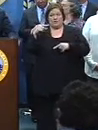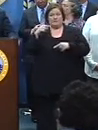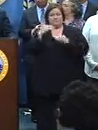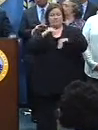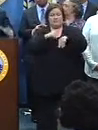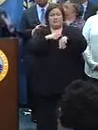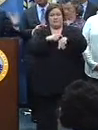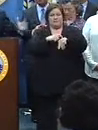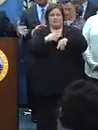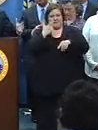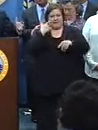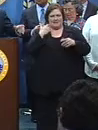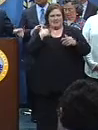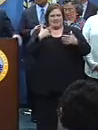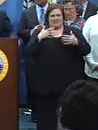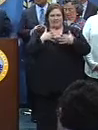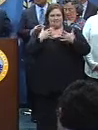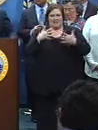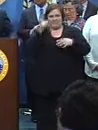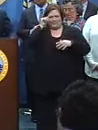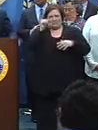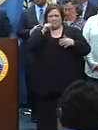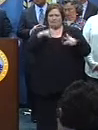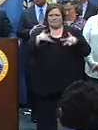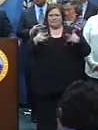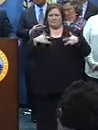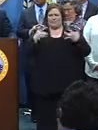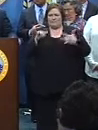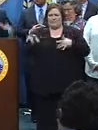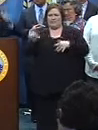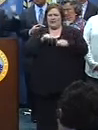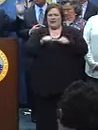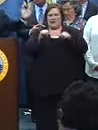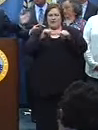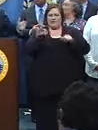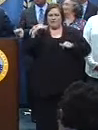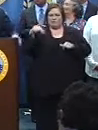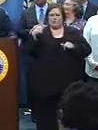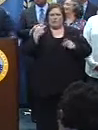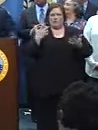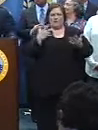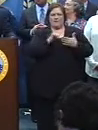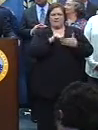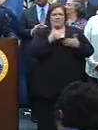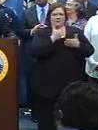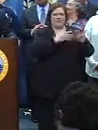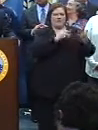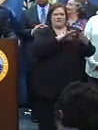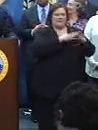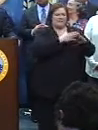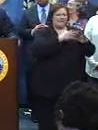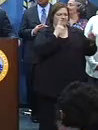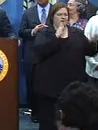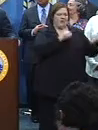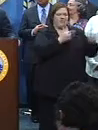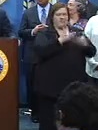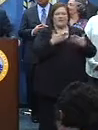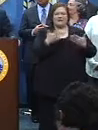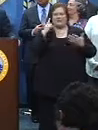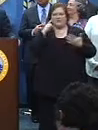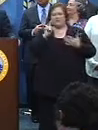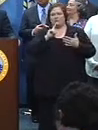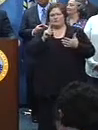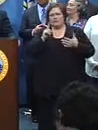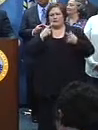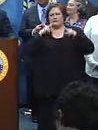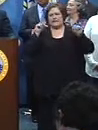there's different kinds of entertainment in the city. And French Quarter is for one thing, and, you know, the other parts of this city are for another thing. So I think it's meeting